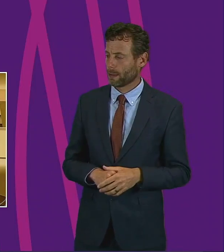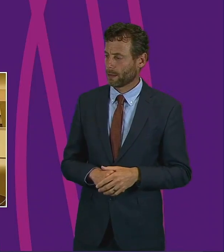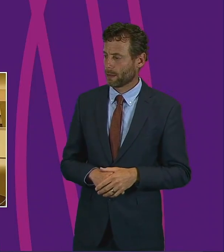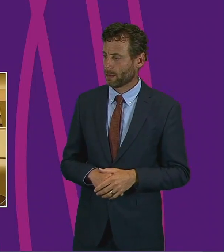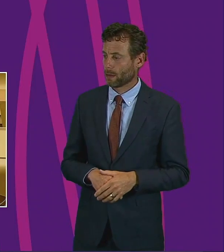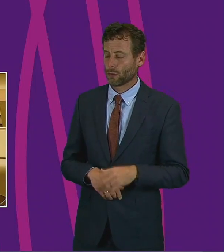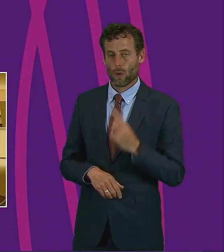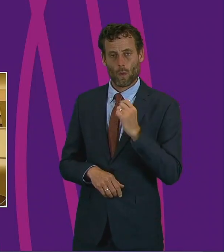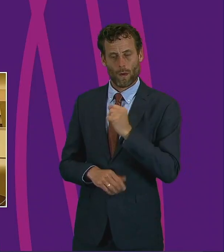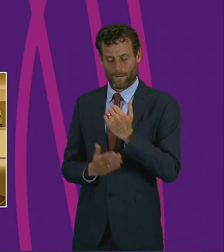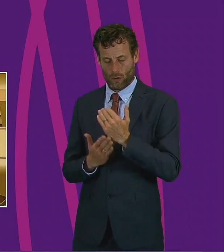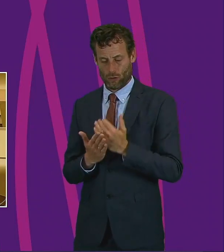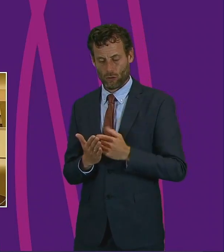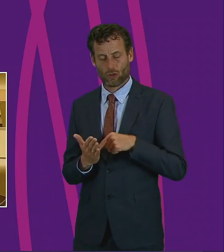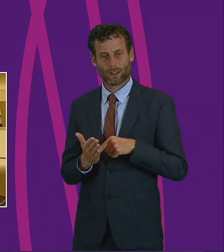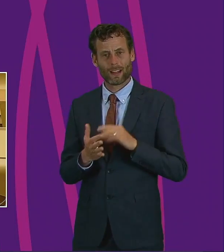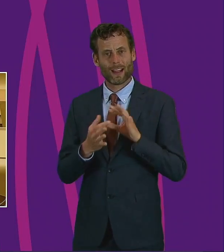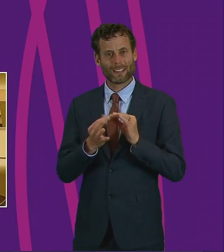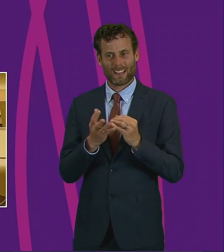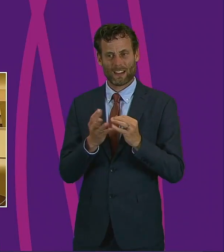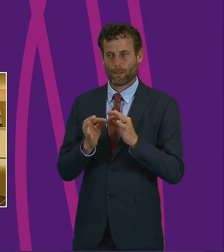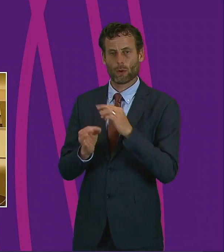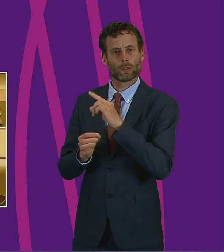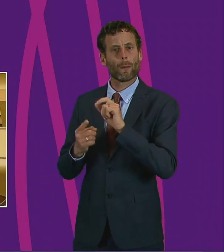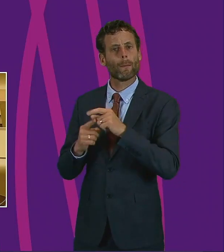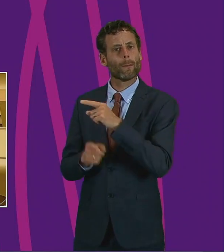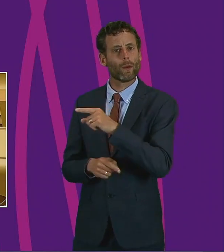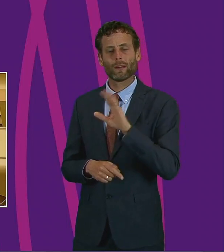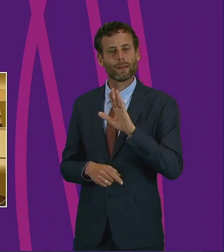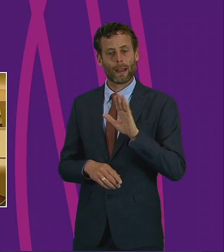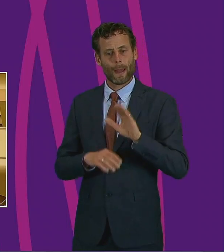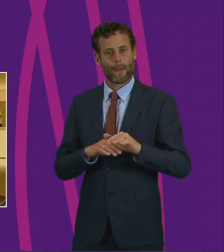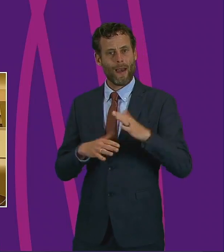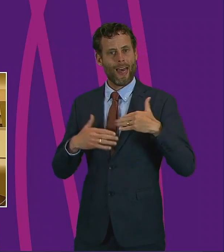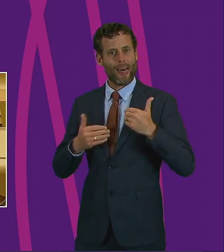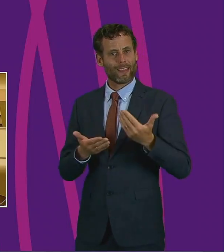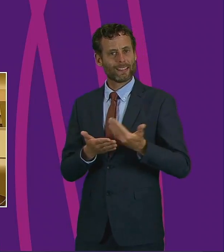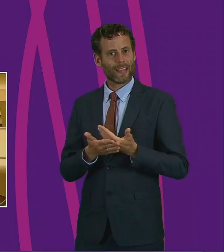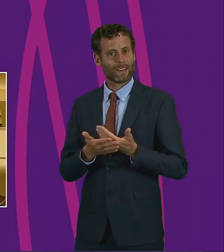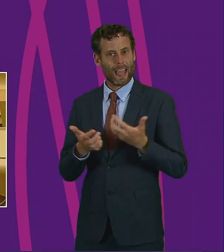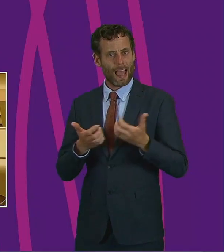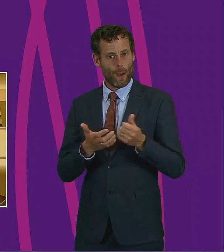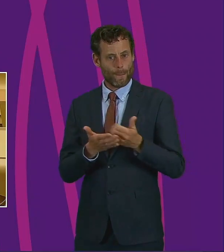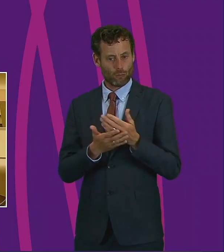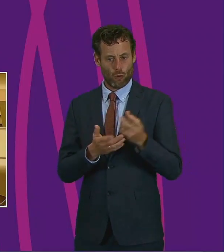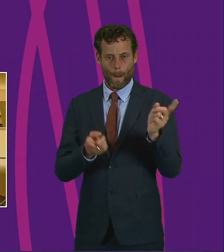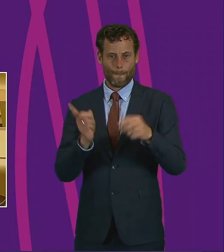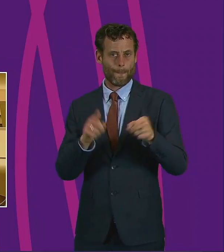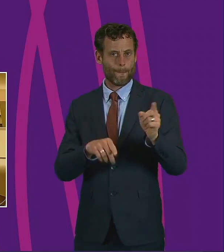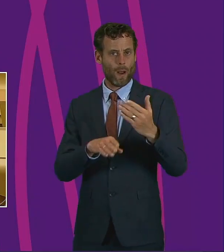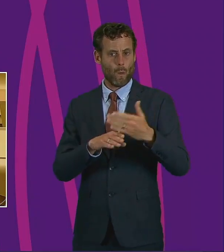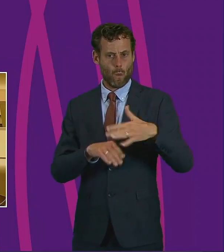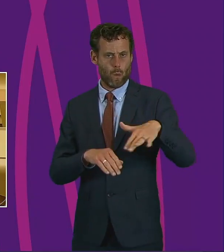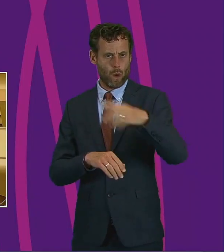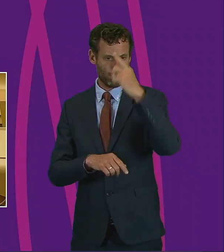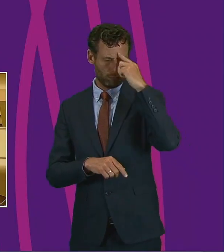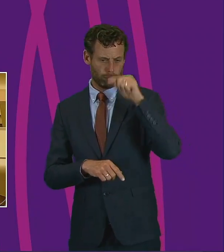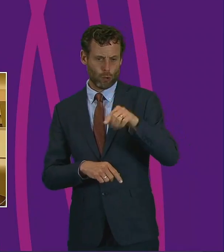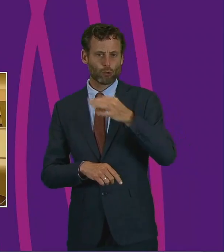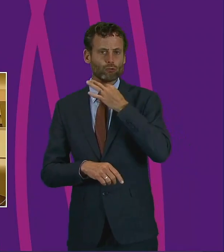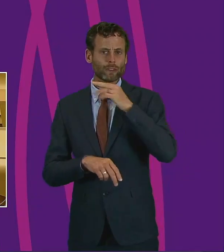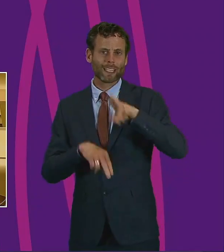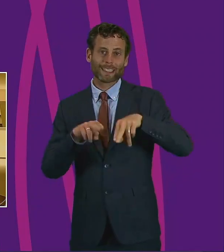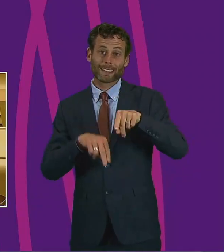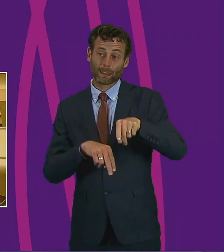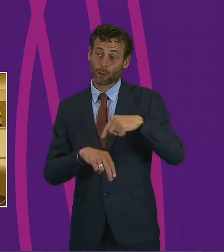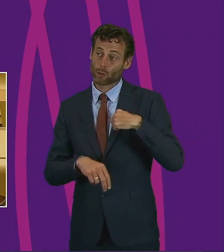on their agenda, to deal with Sarah Boyack's point, is around health and safety and how to support the workforce and risk assessment. So hopefully that gives some reassurance